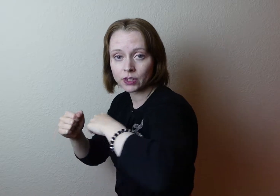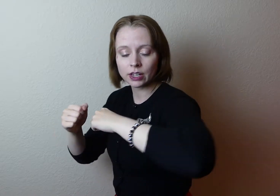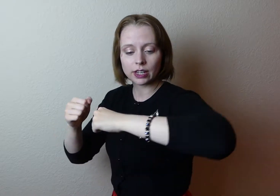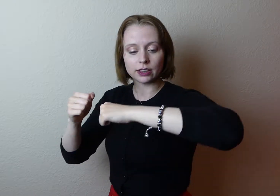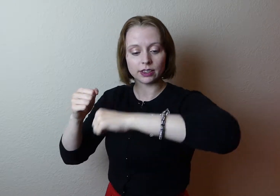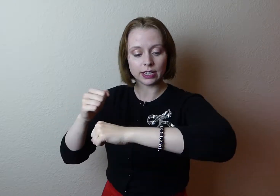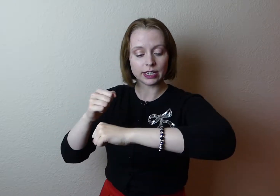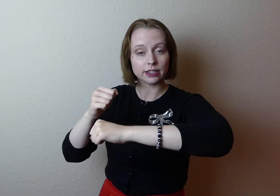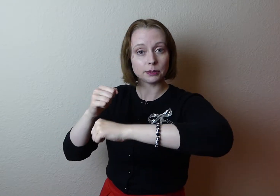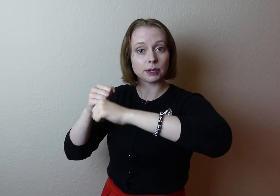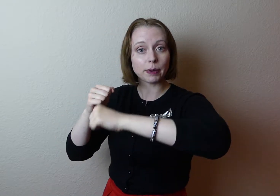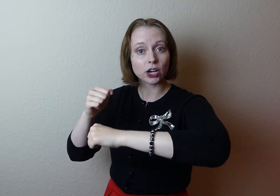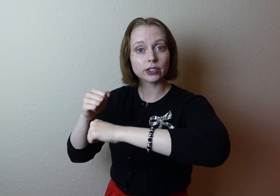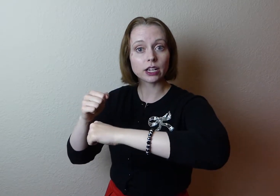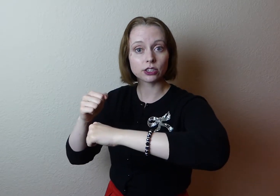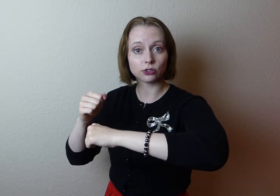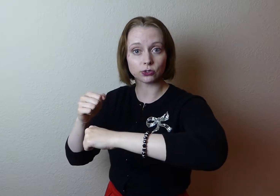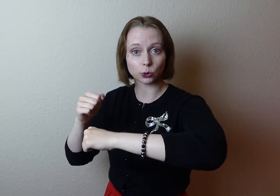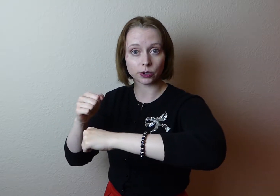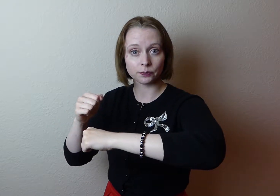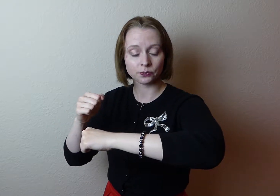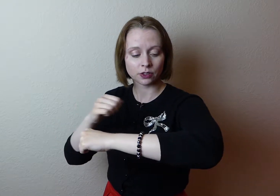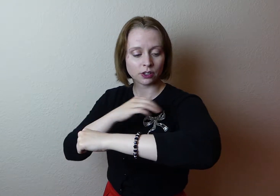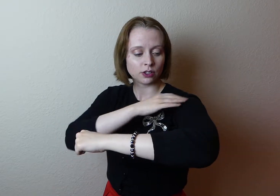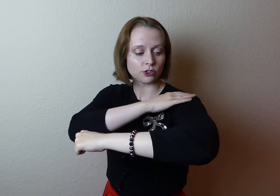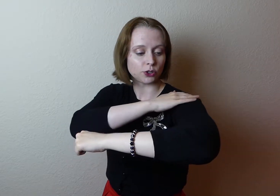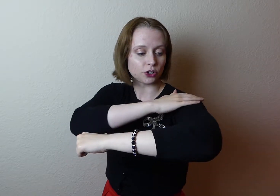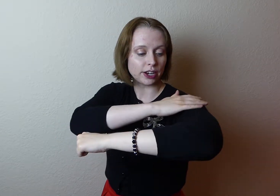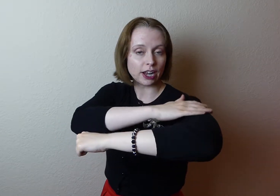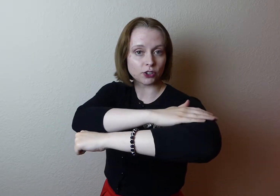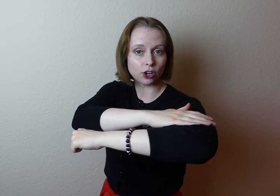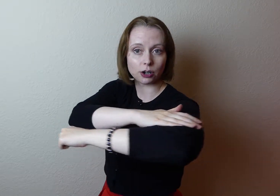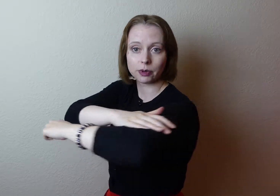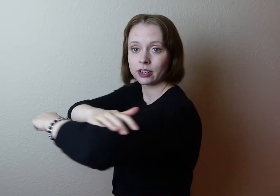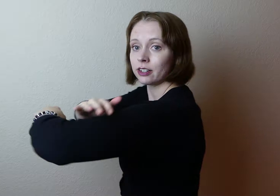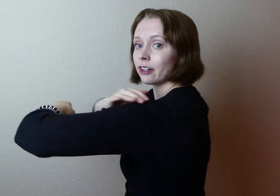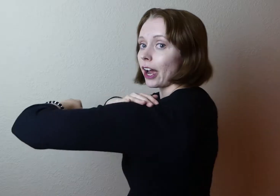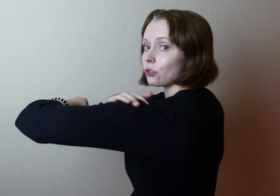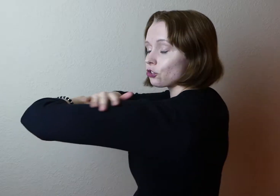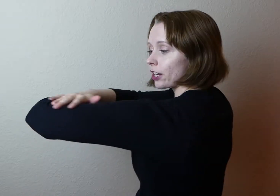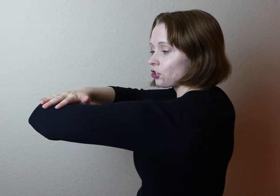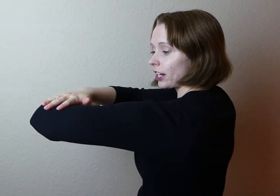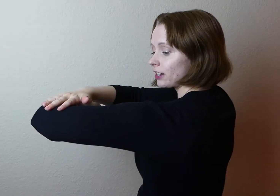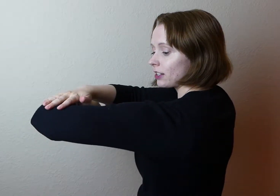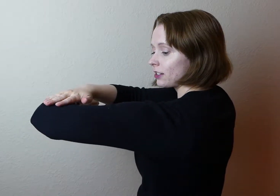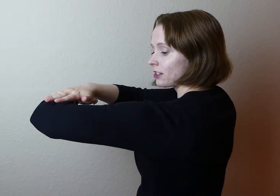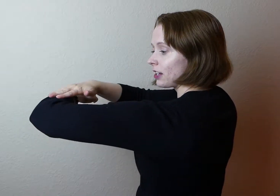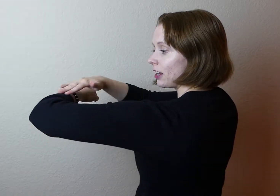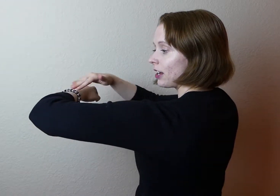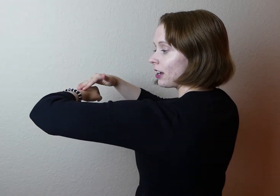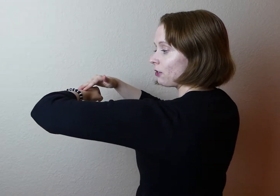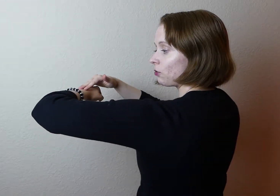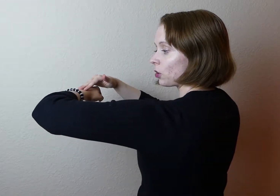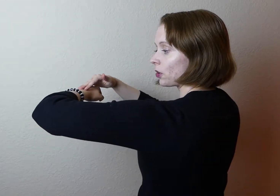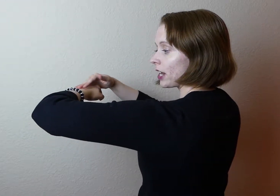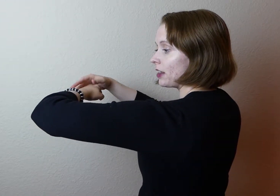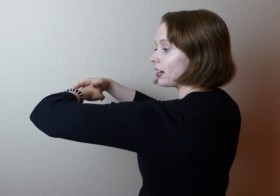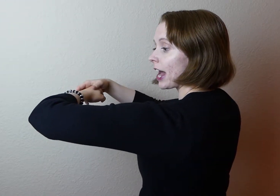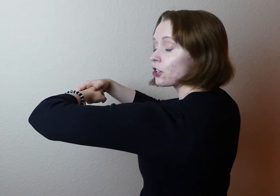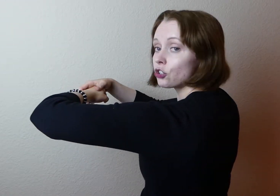it needs to be parallel to the floor. So you're going to have your arm outstretched like this and forward. And then as